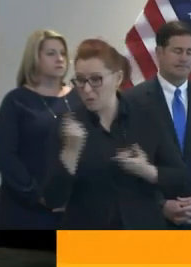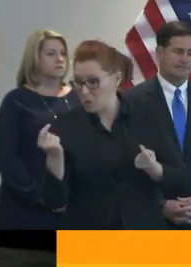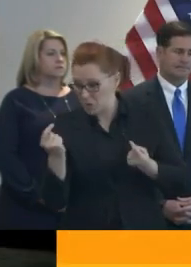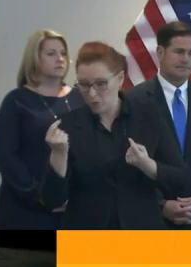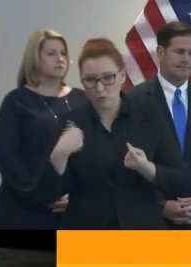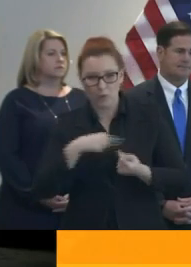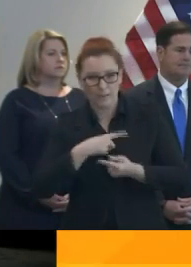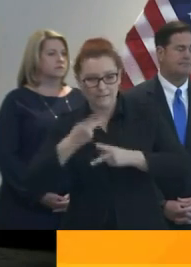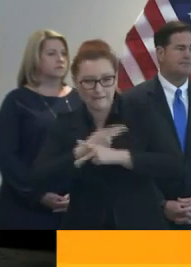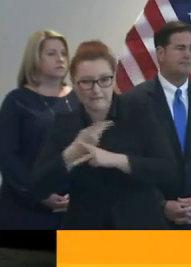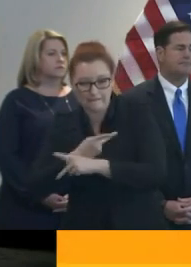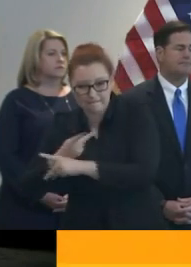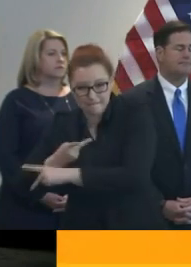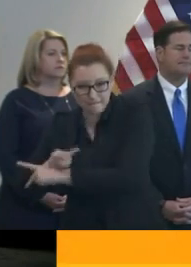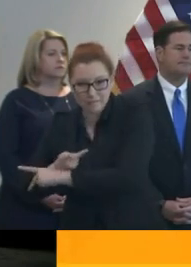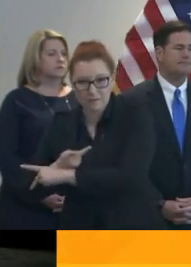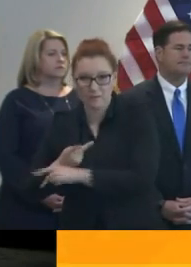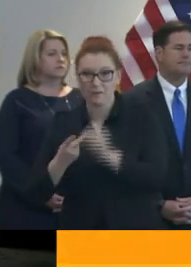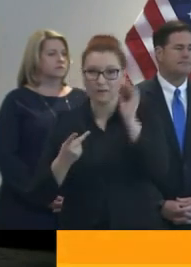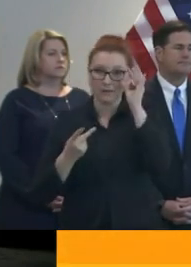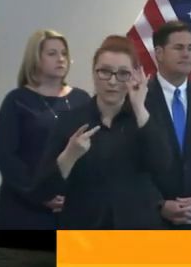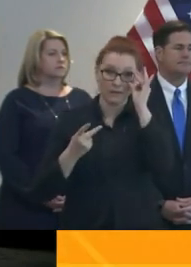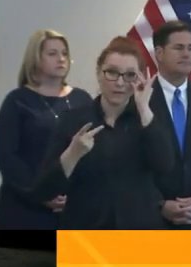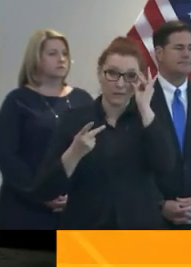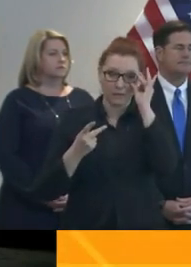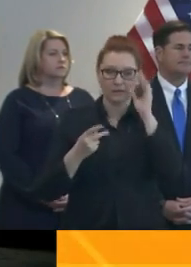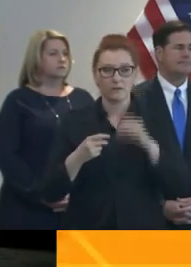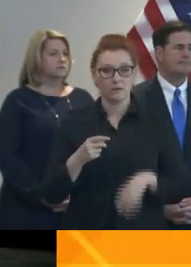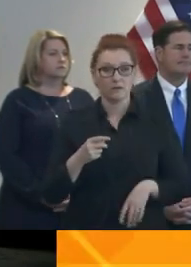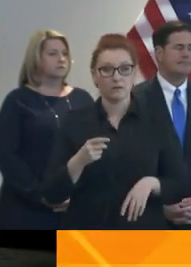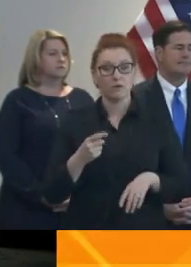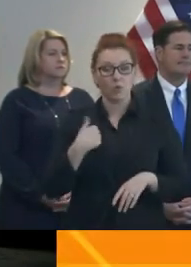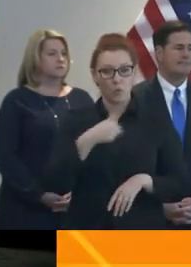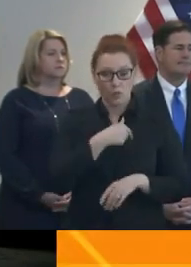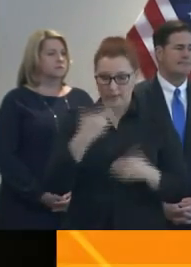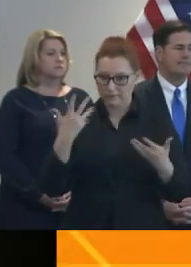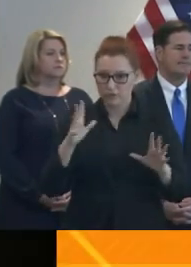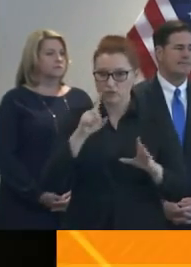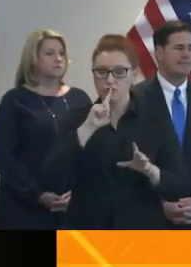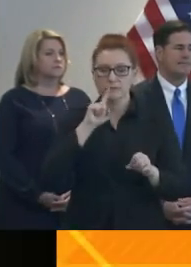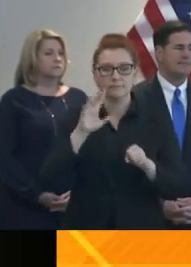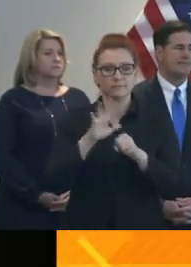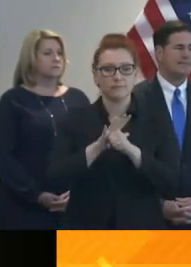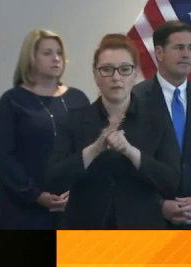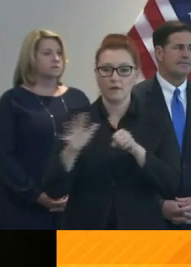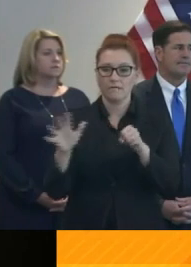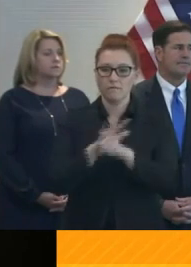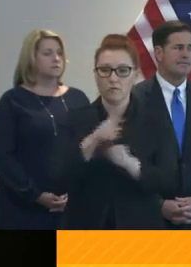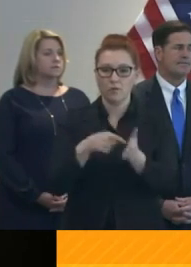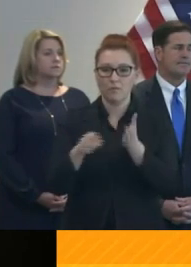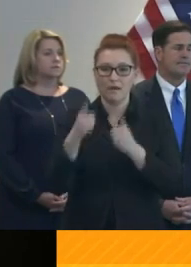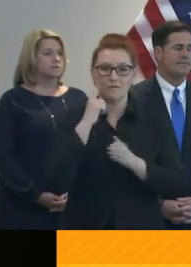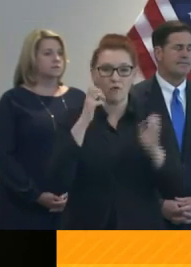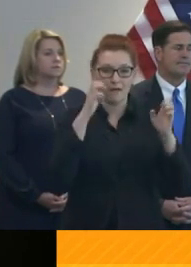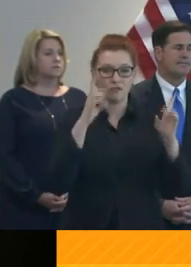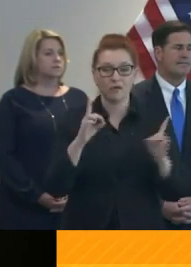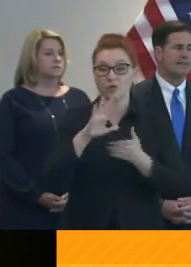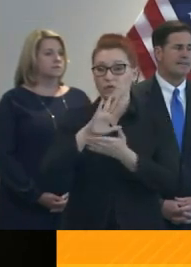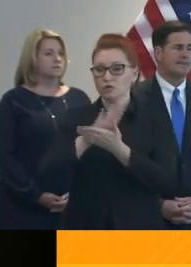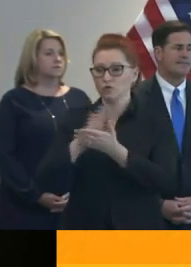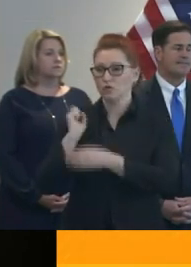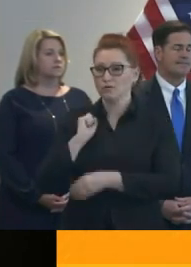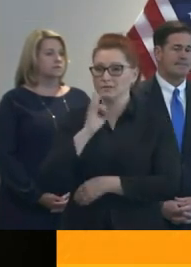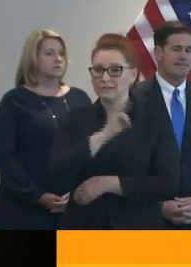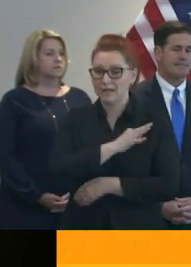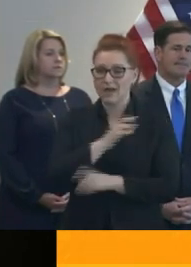Because of that work, we were able to guarantee full pay for educators and school staff through the end of the